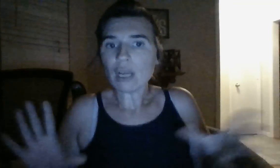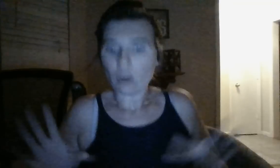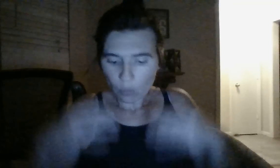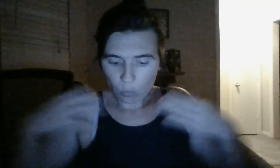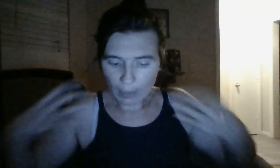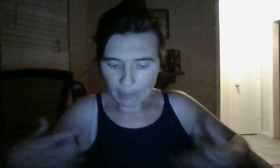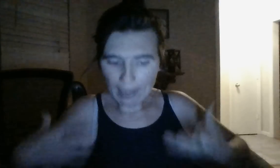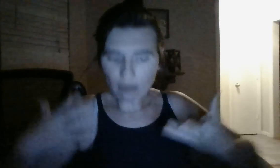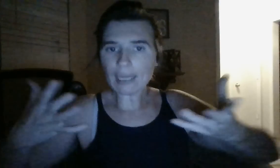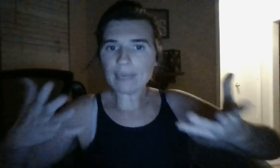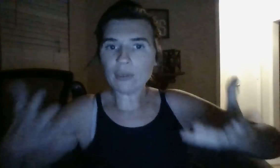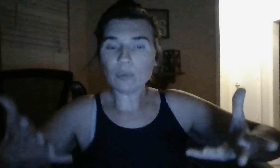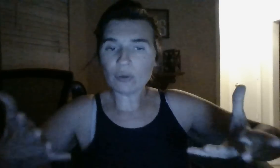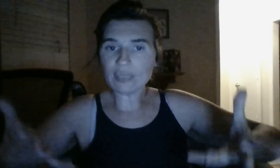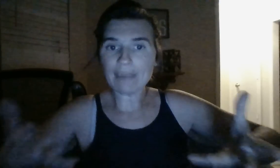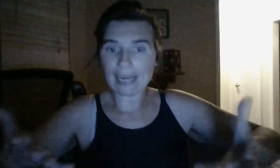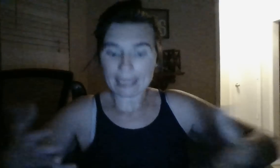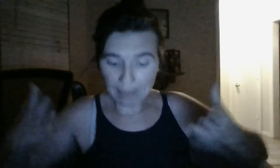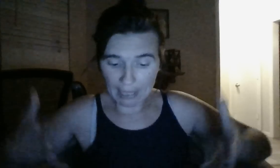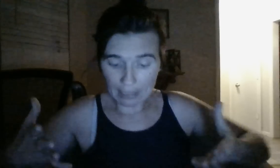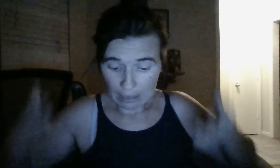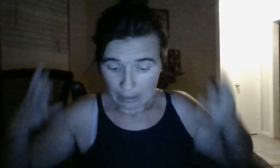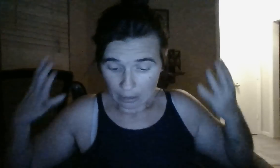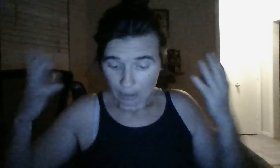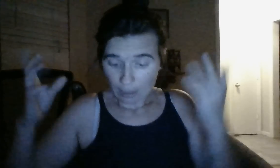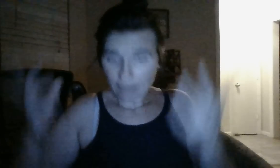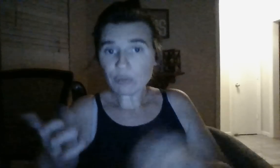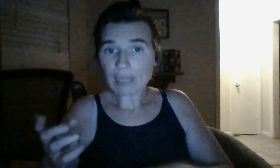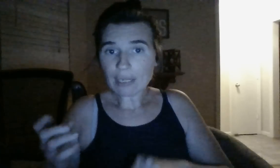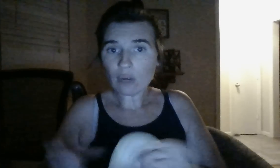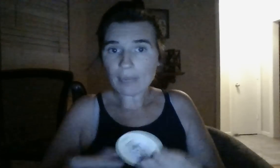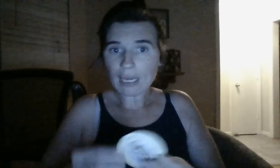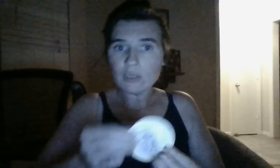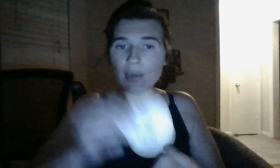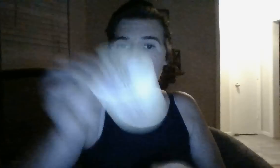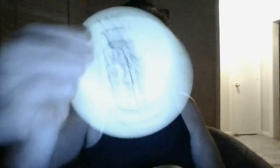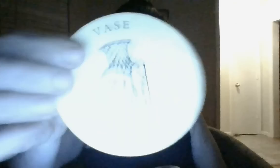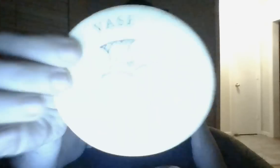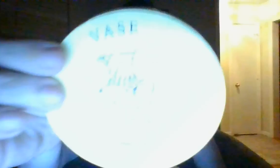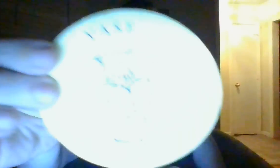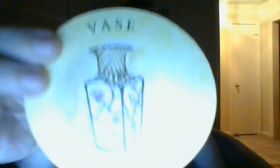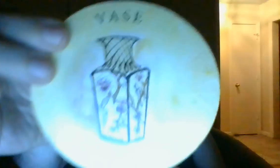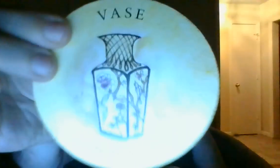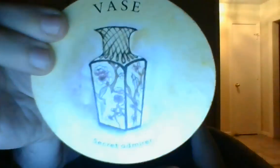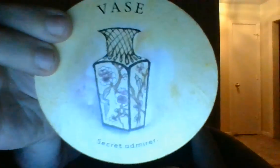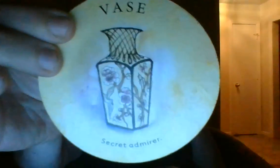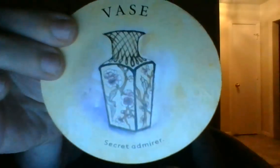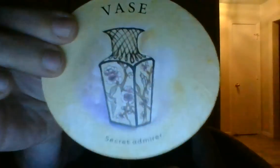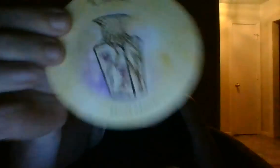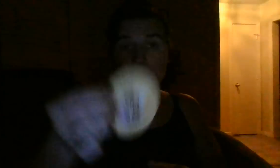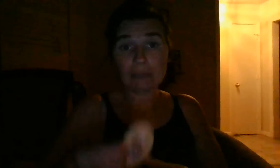don't know. Whatever palpable moves he makes. But, if you didn't know, ma'am. You have an emperor energy secret of mind. So,